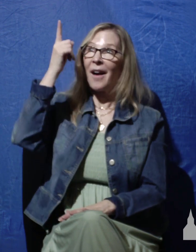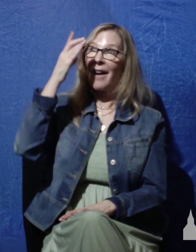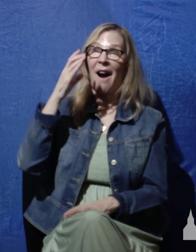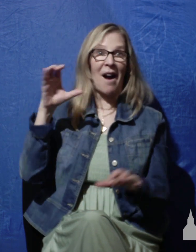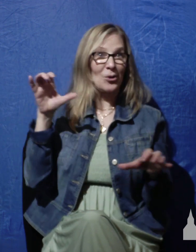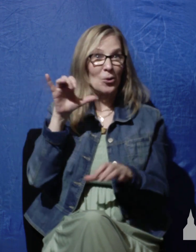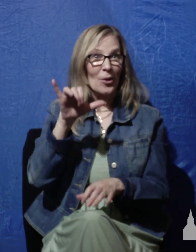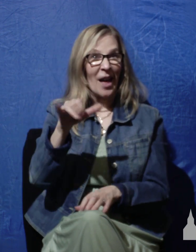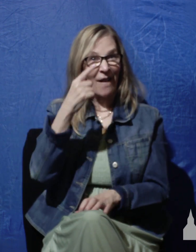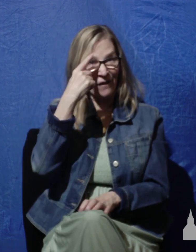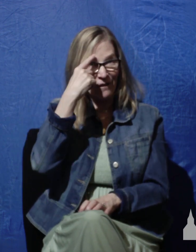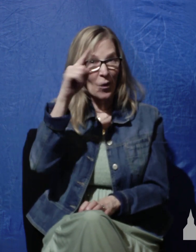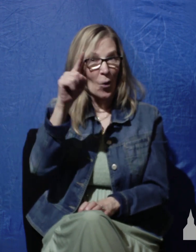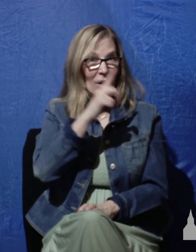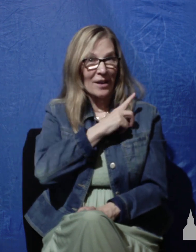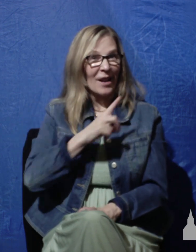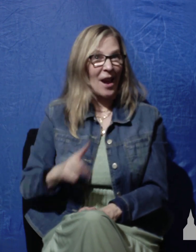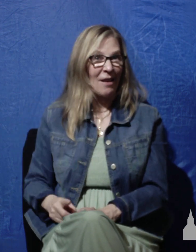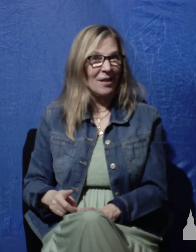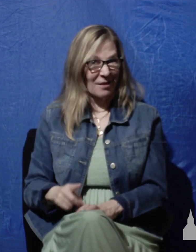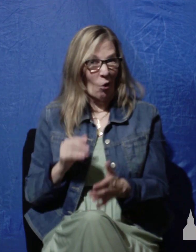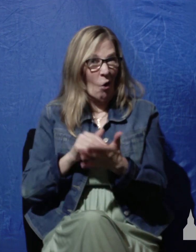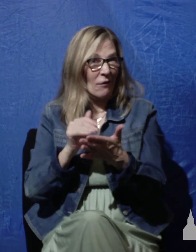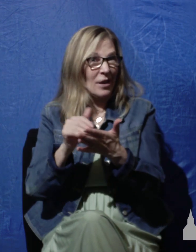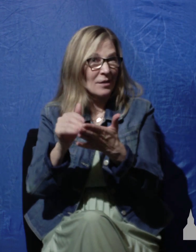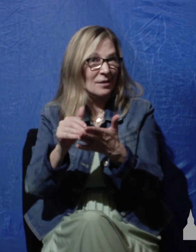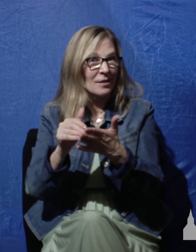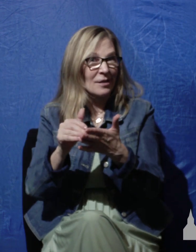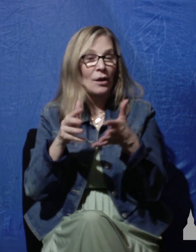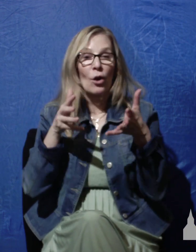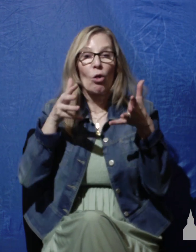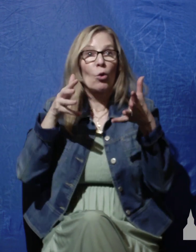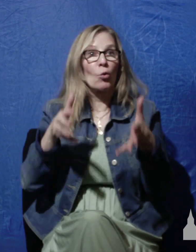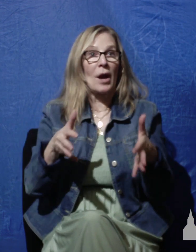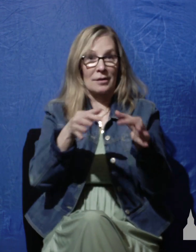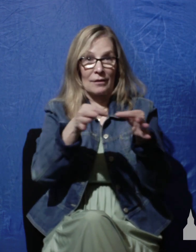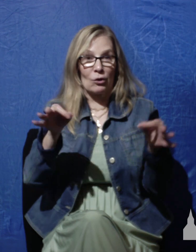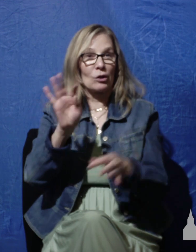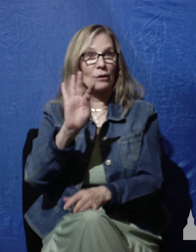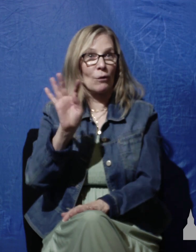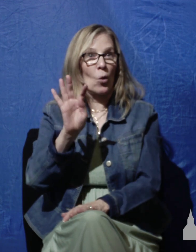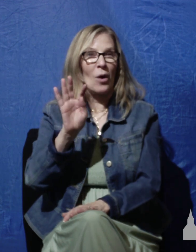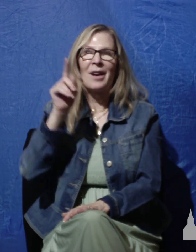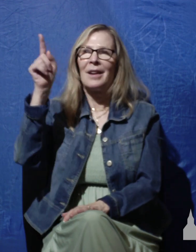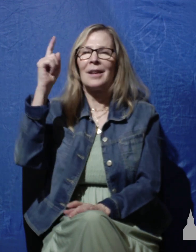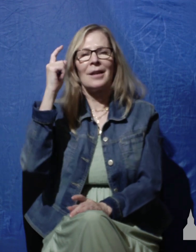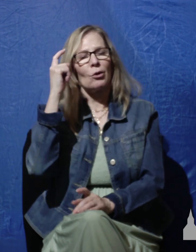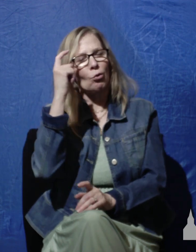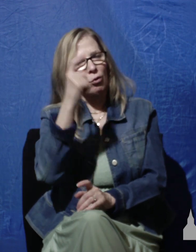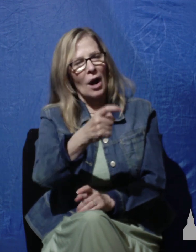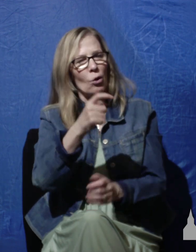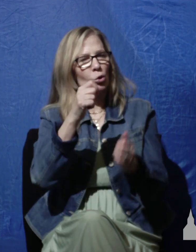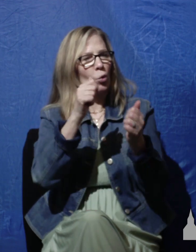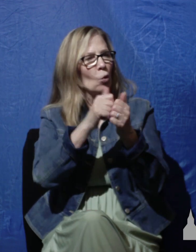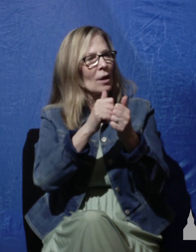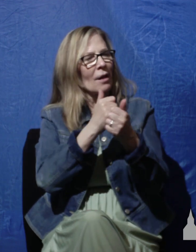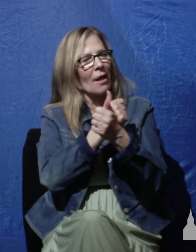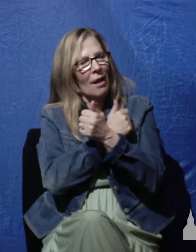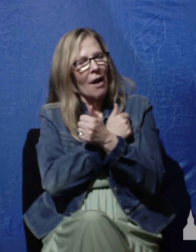often well notice the rest of verse 4 who crowns you with loving kindness and compassion what David